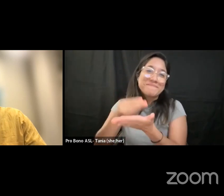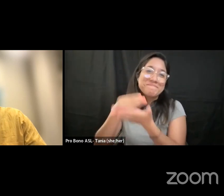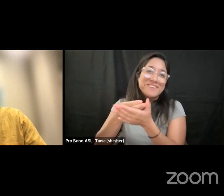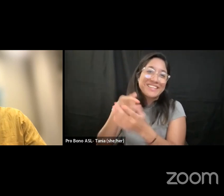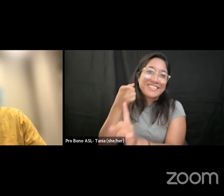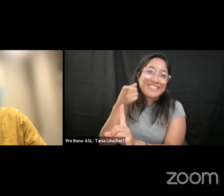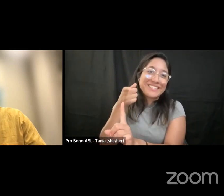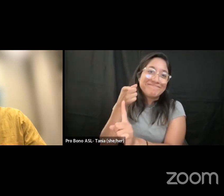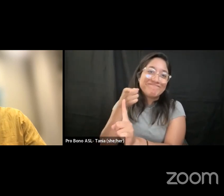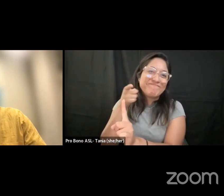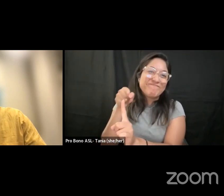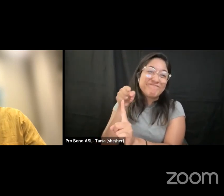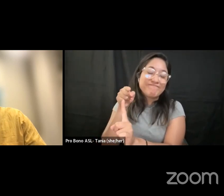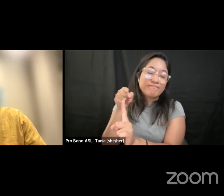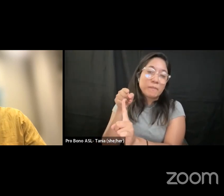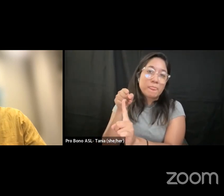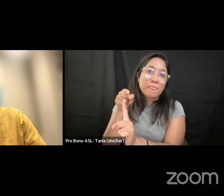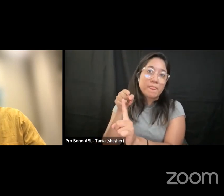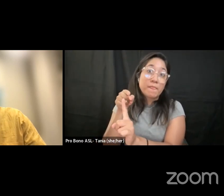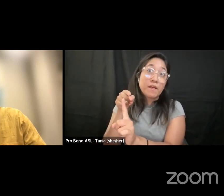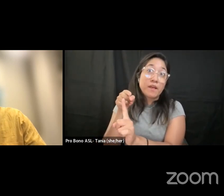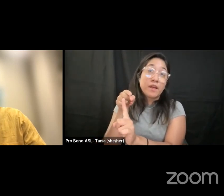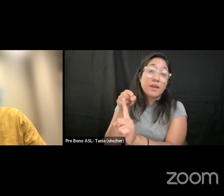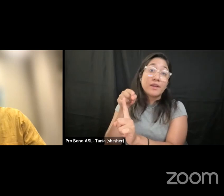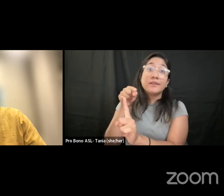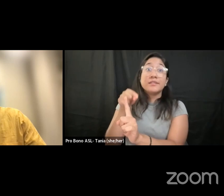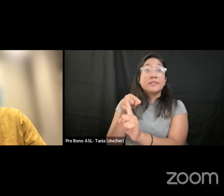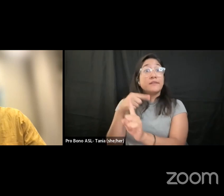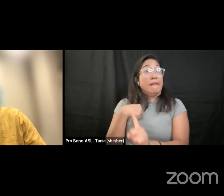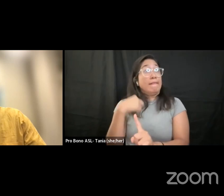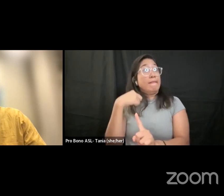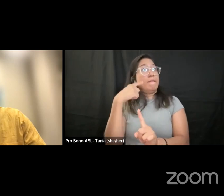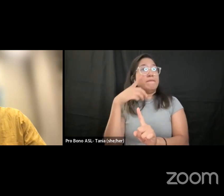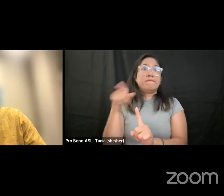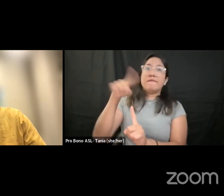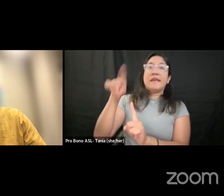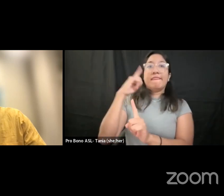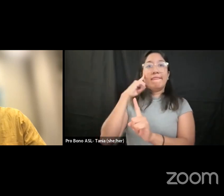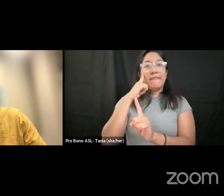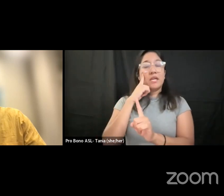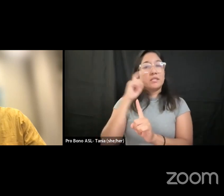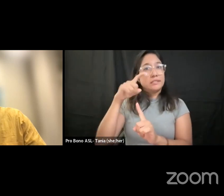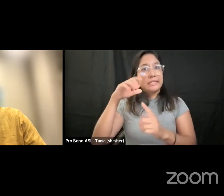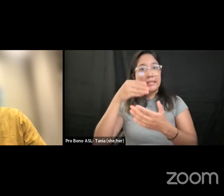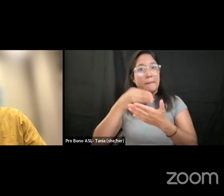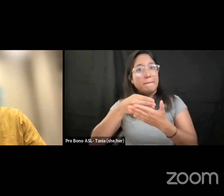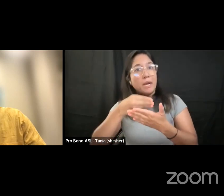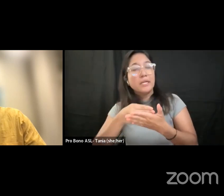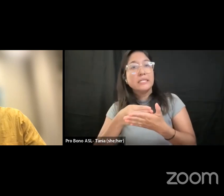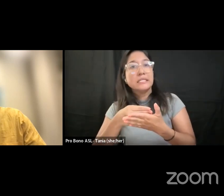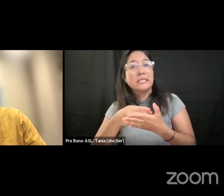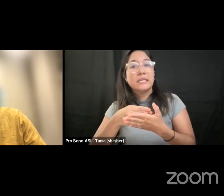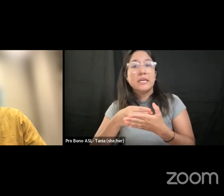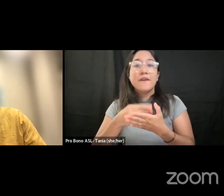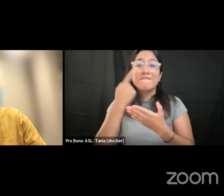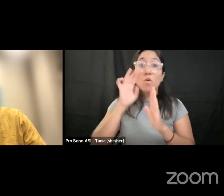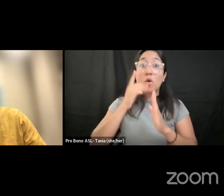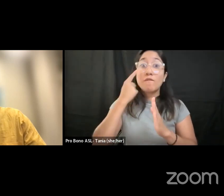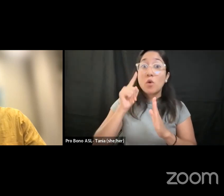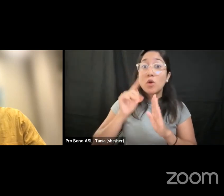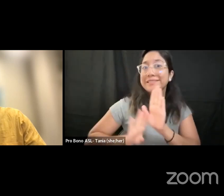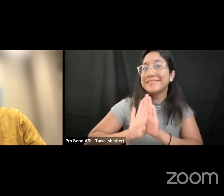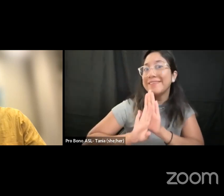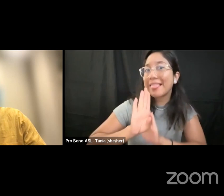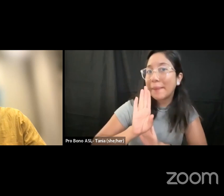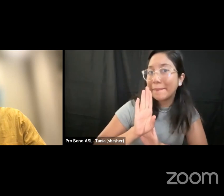it is believed that they need the money for development and then now you'd also ask what exactly is development because